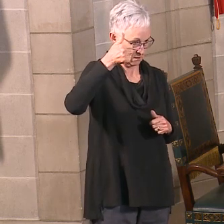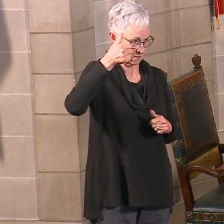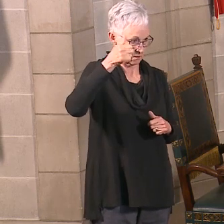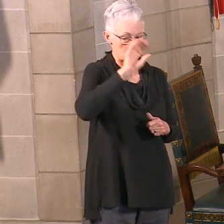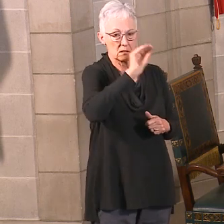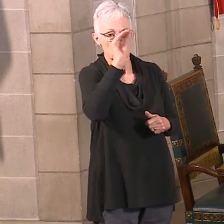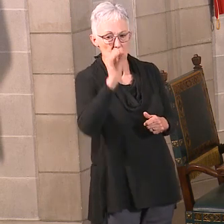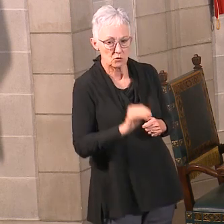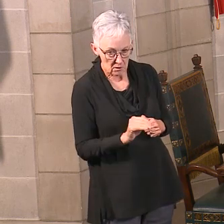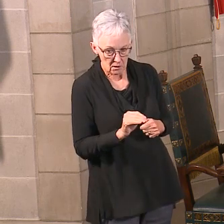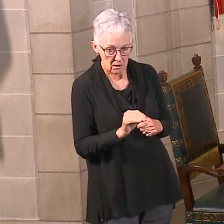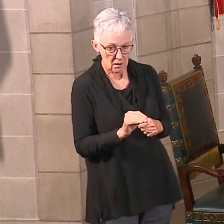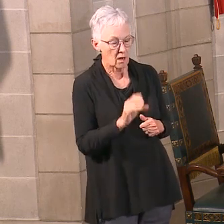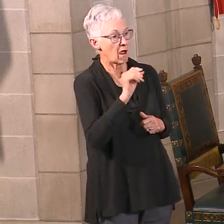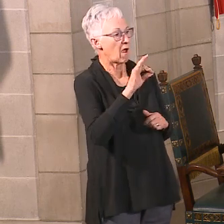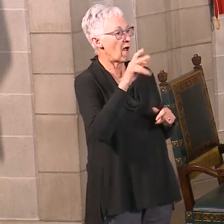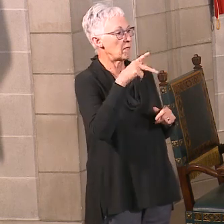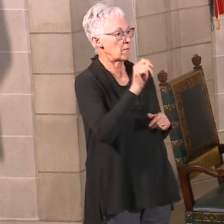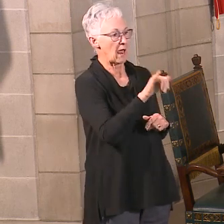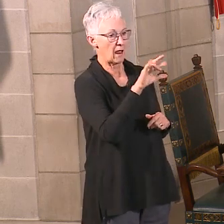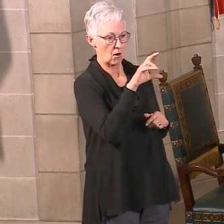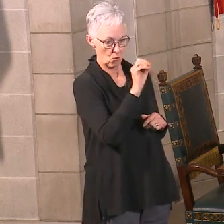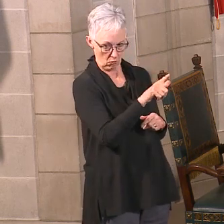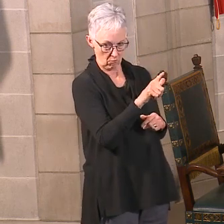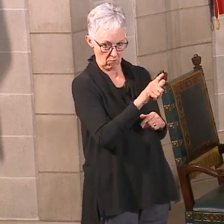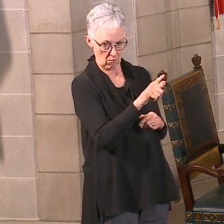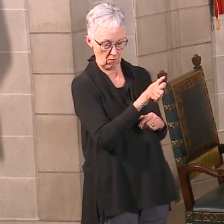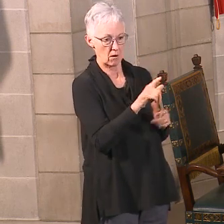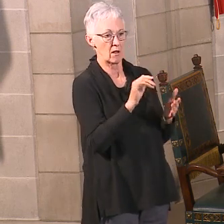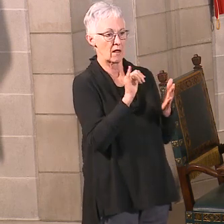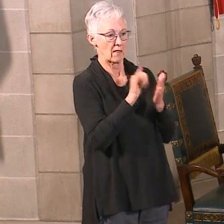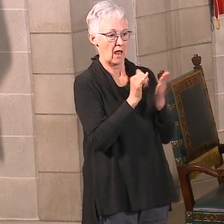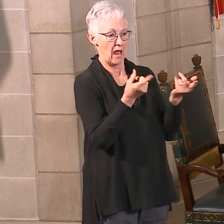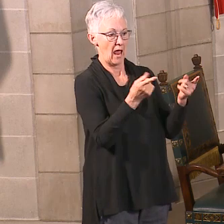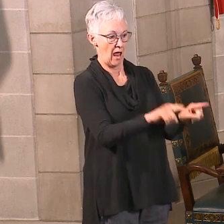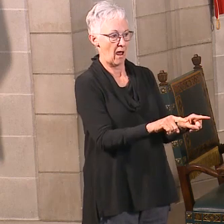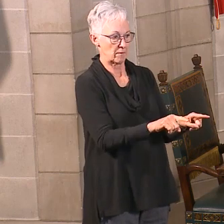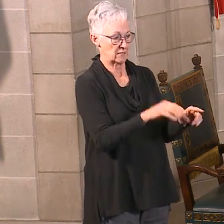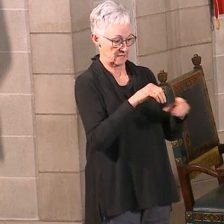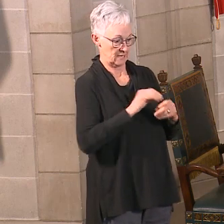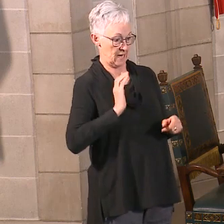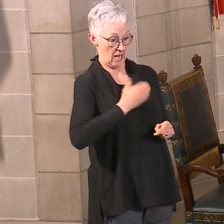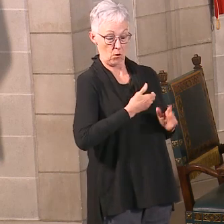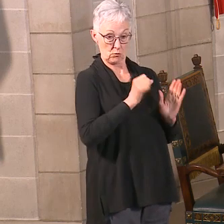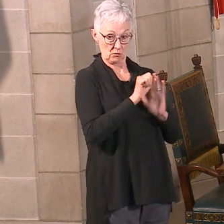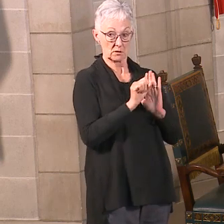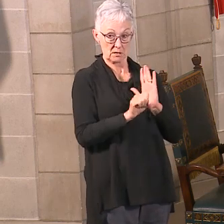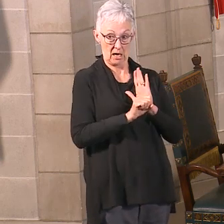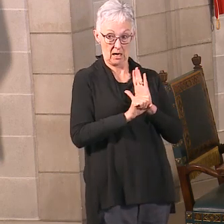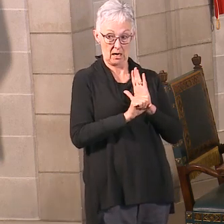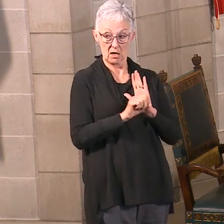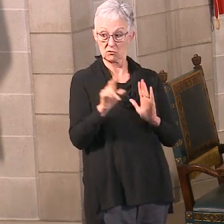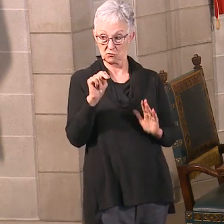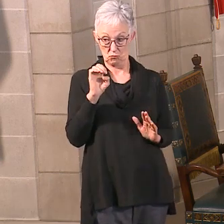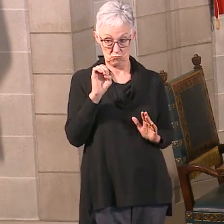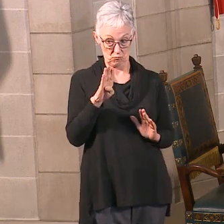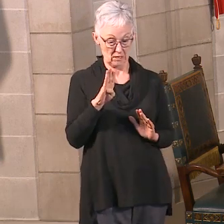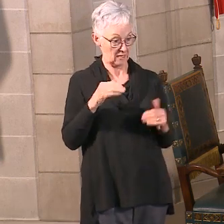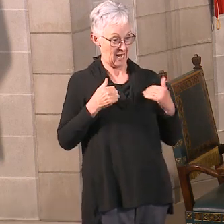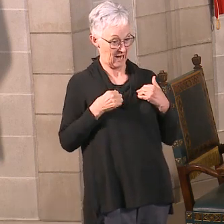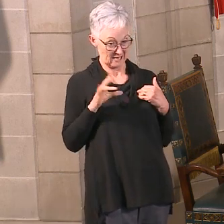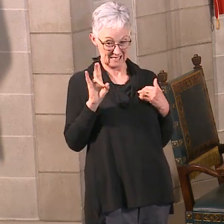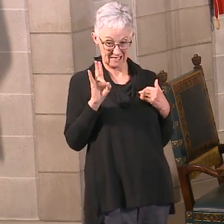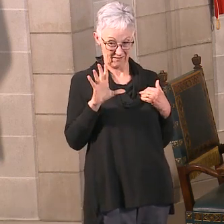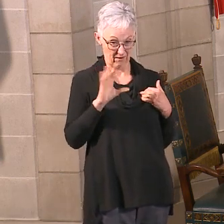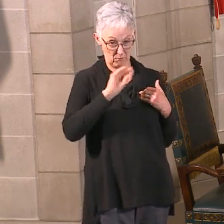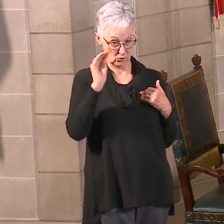program of any state in the country. There's a Bloomberg article out today that shows that Nebraska had 75% of its payroll, the highest in the nation.